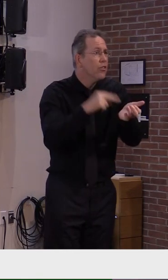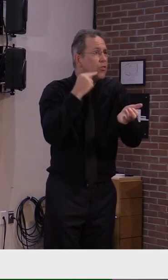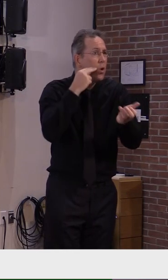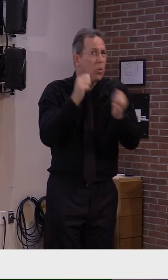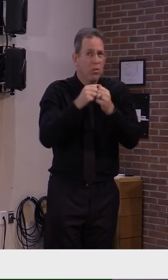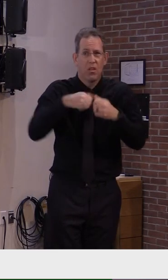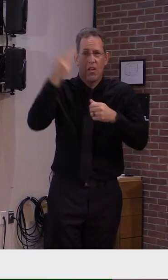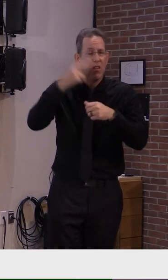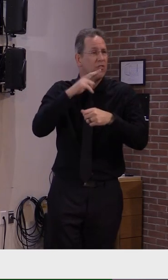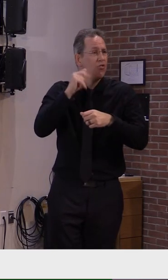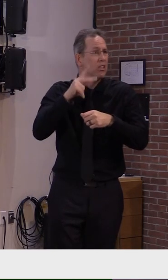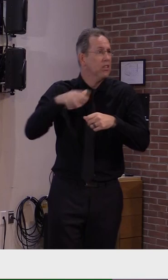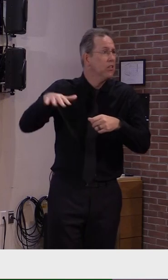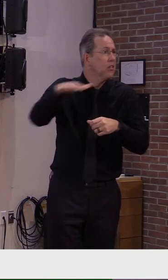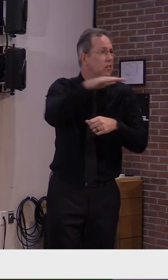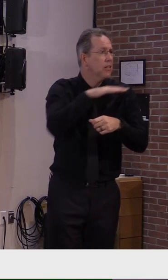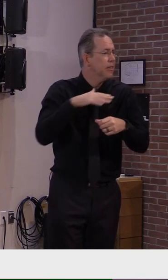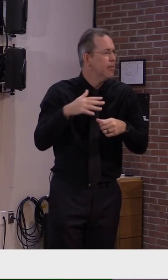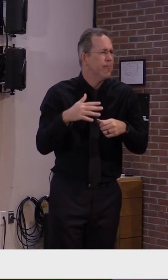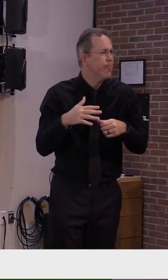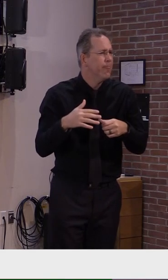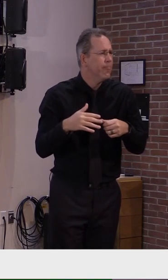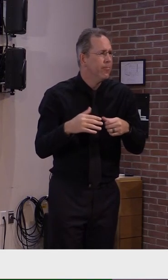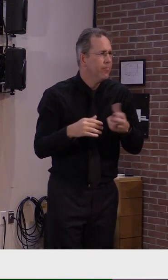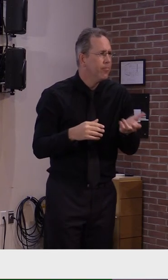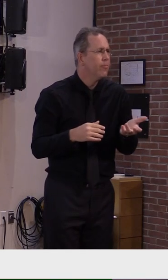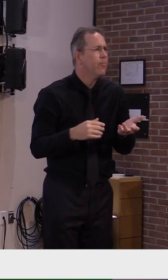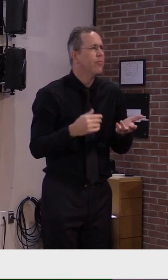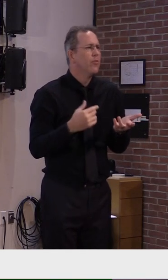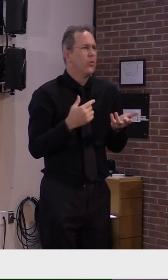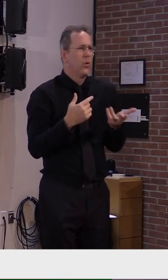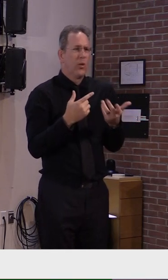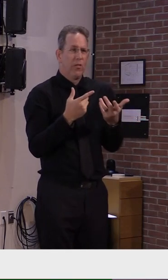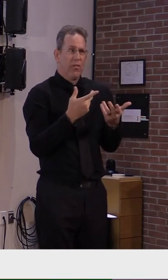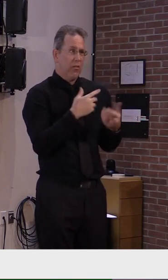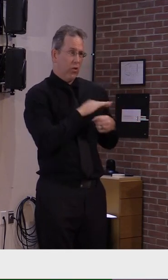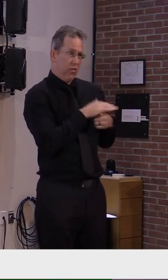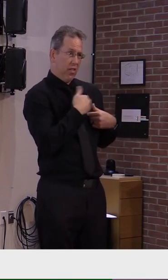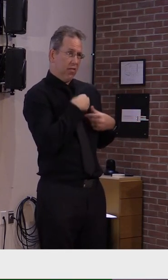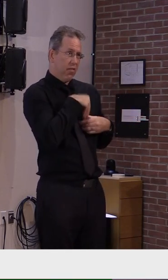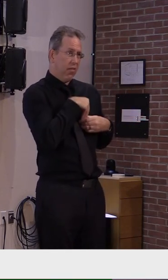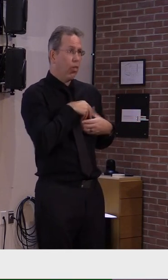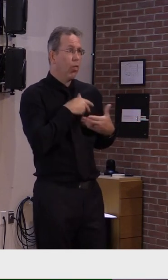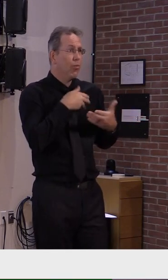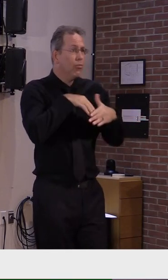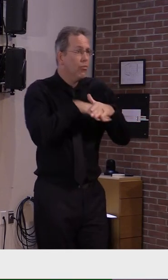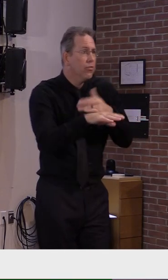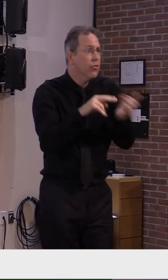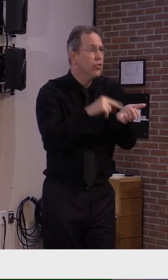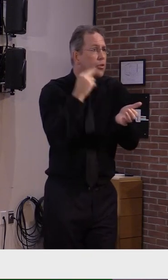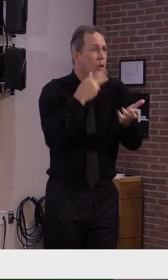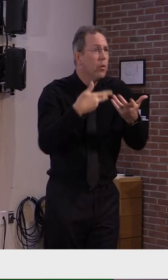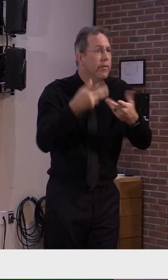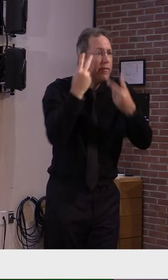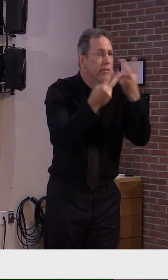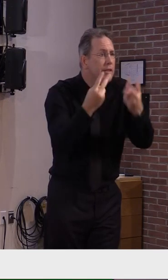to the facility, you are then at a disadvantage. We will be, I've